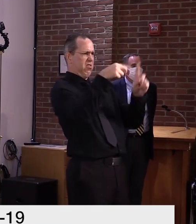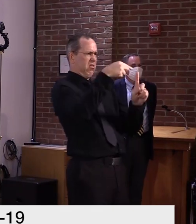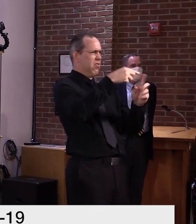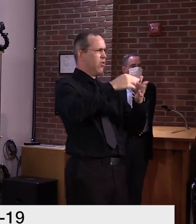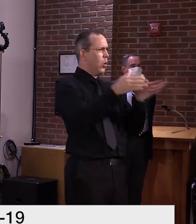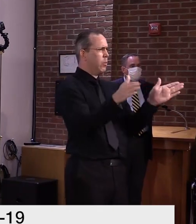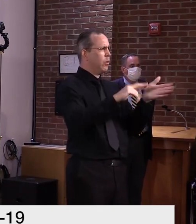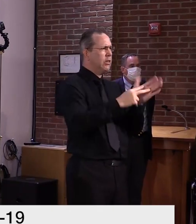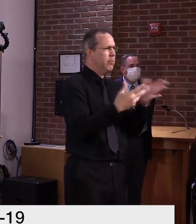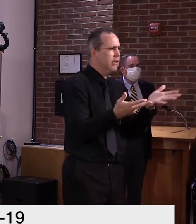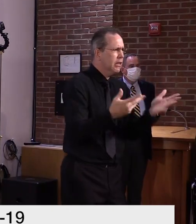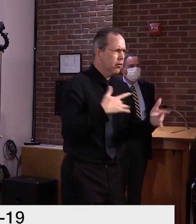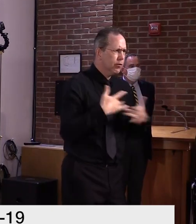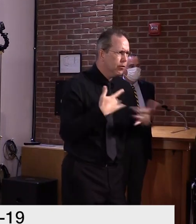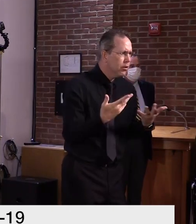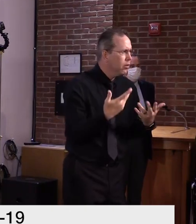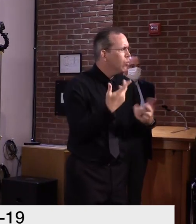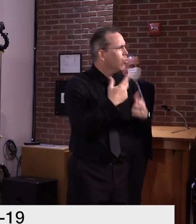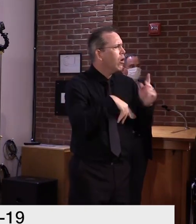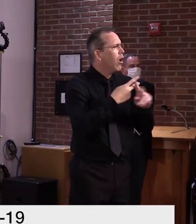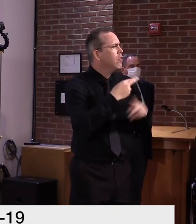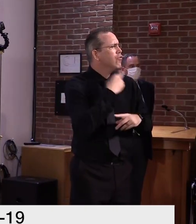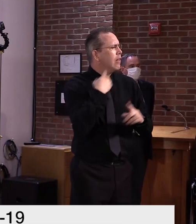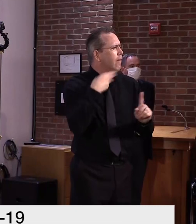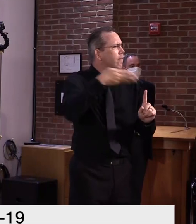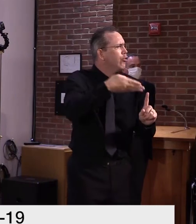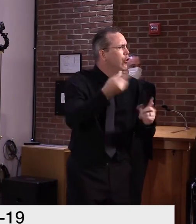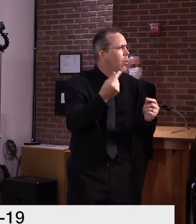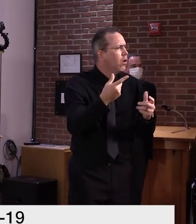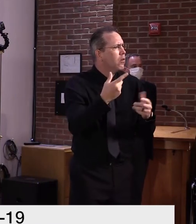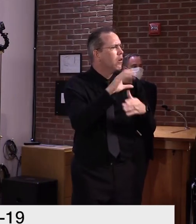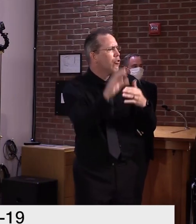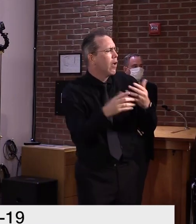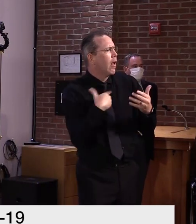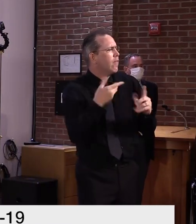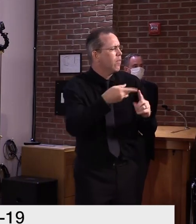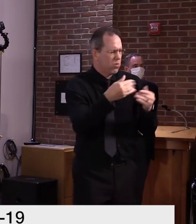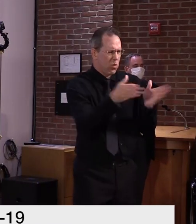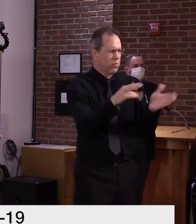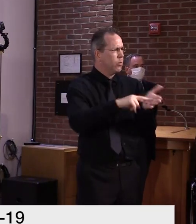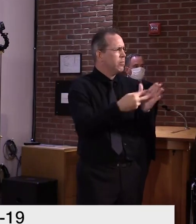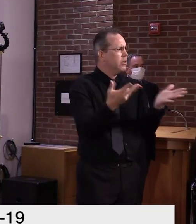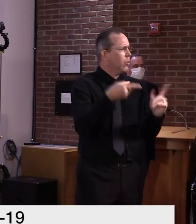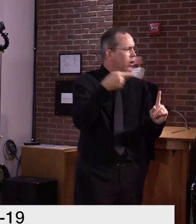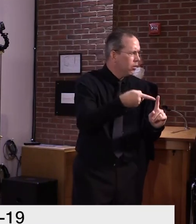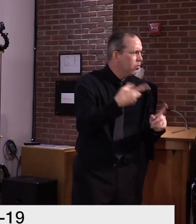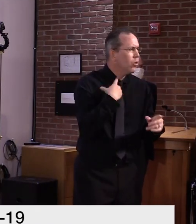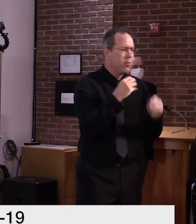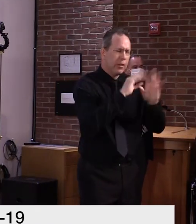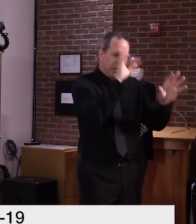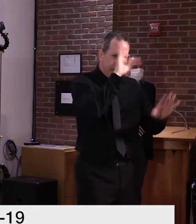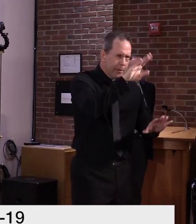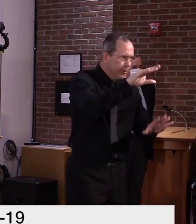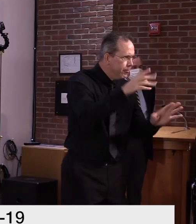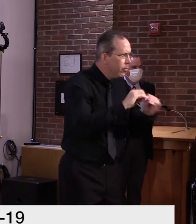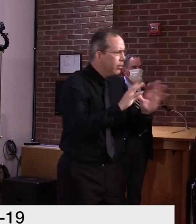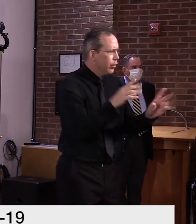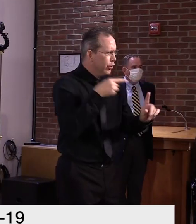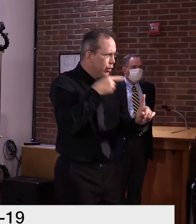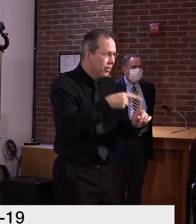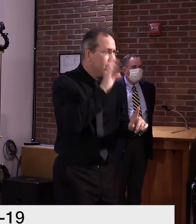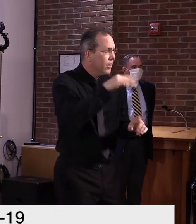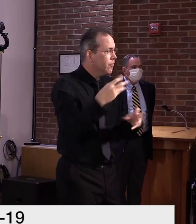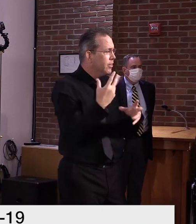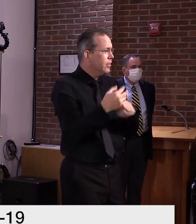potential risks. To start, I want to be clear, just like I have done throughout this pandemic. I'm